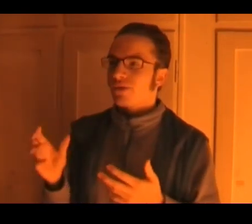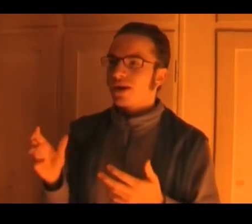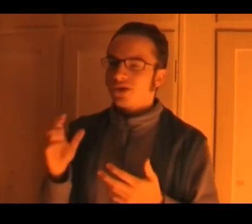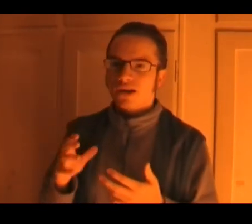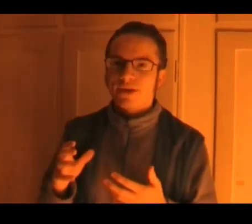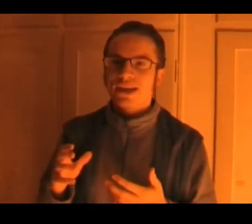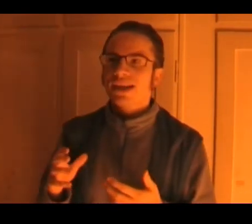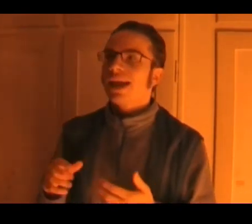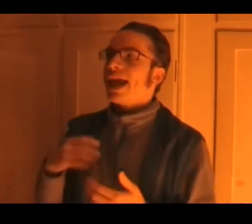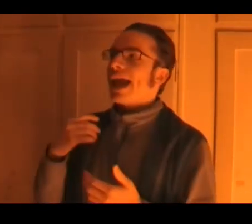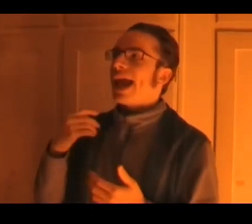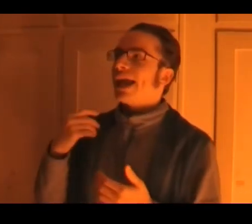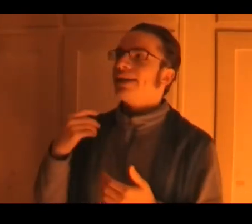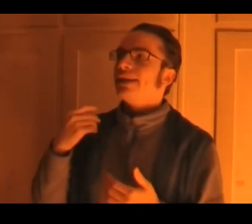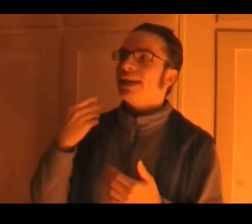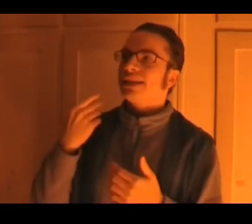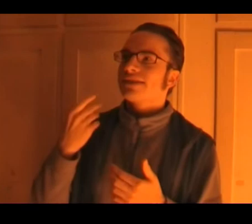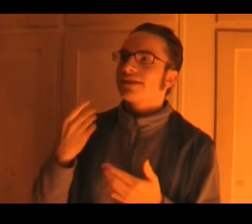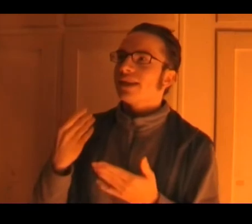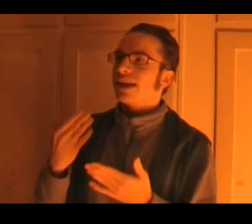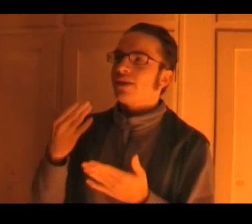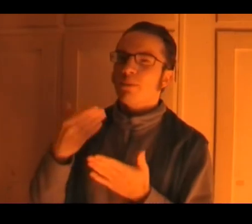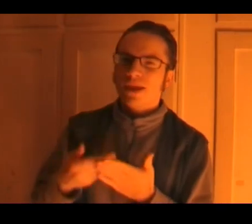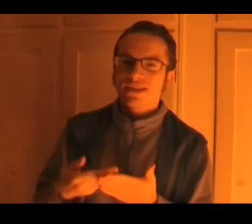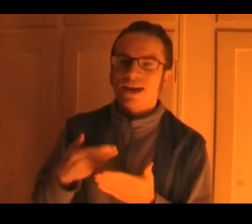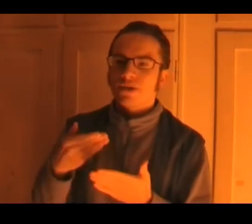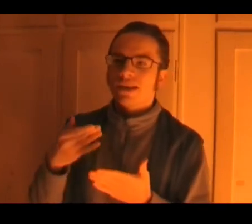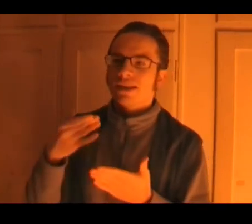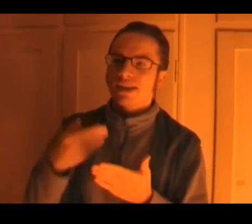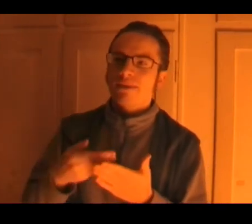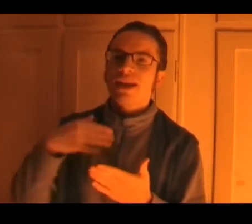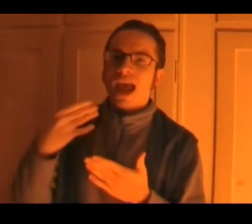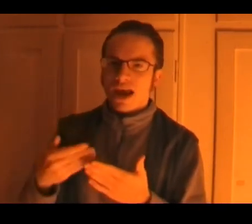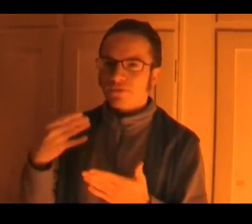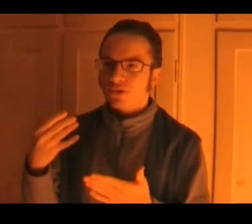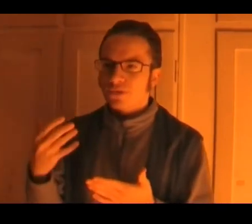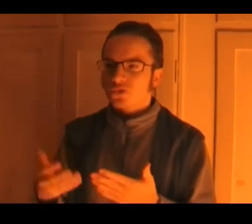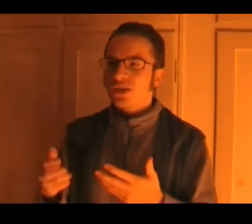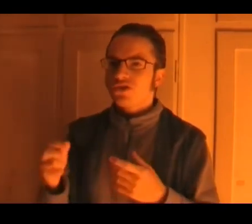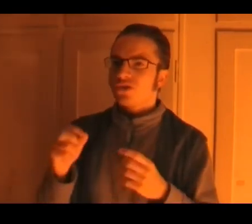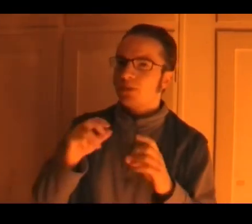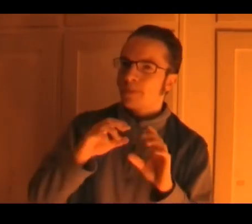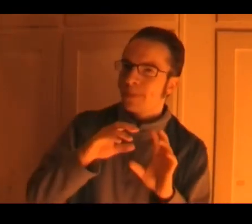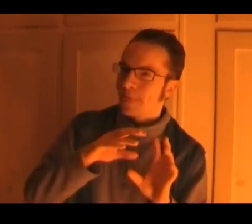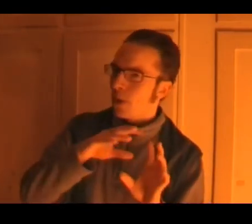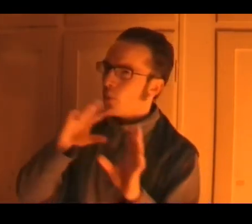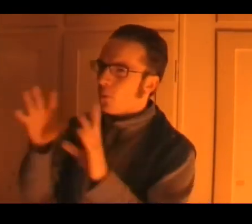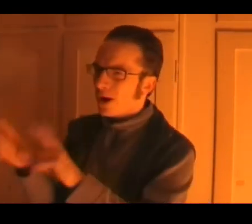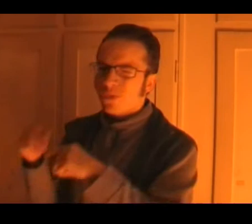around documenting it and it's like the military came in after the creature went away